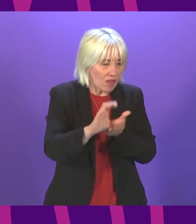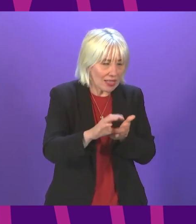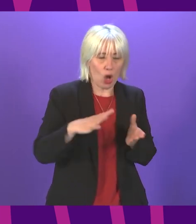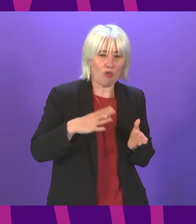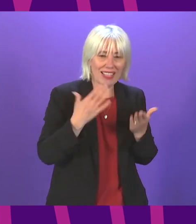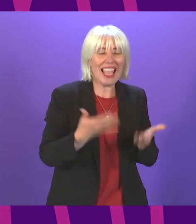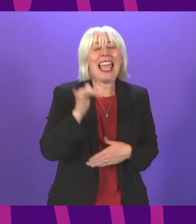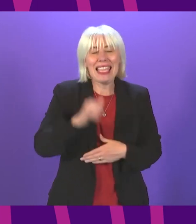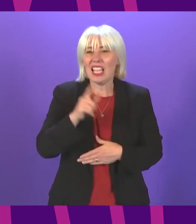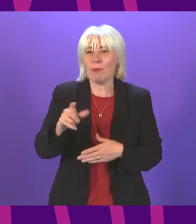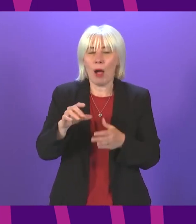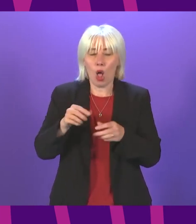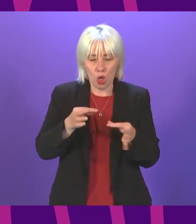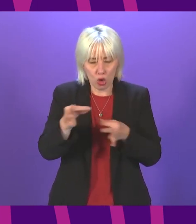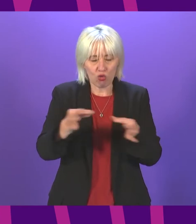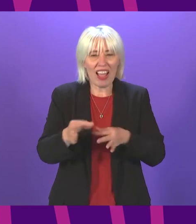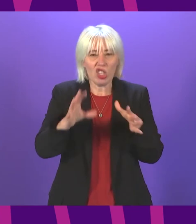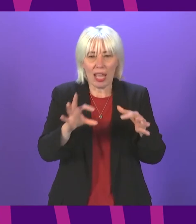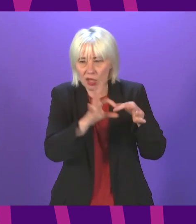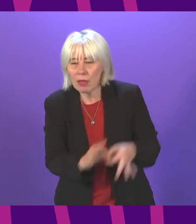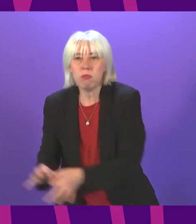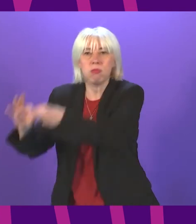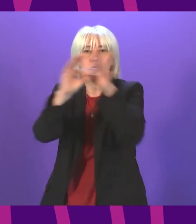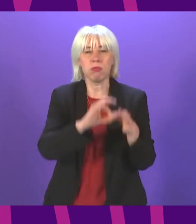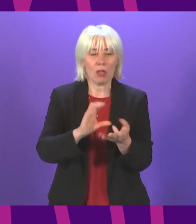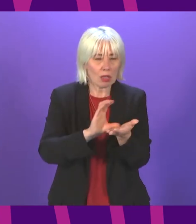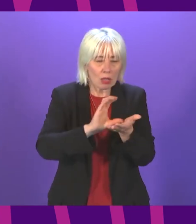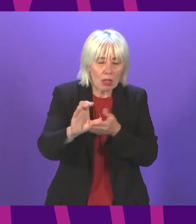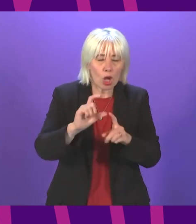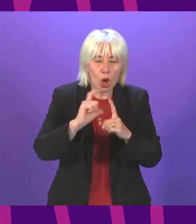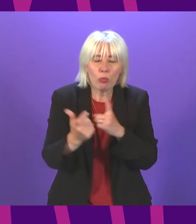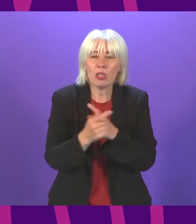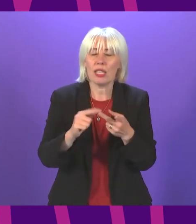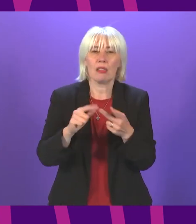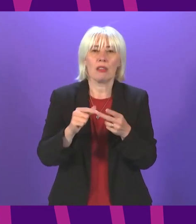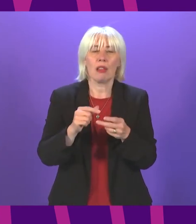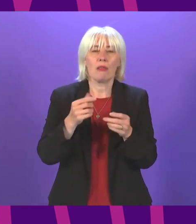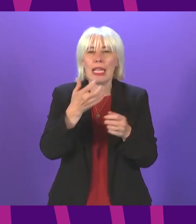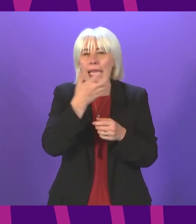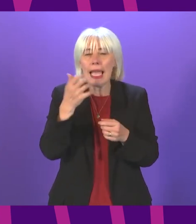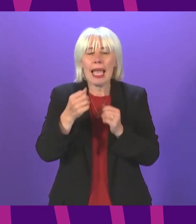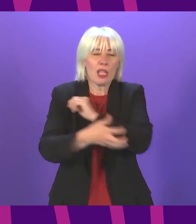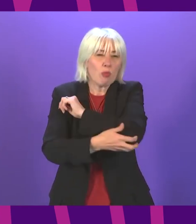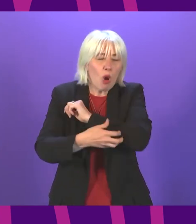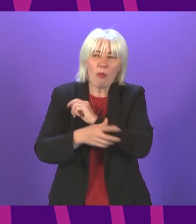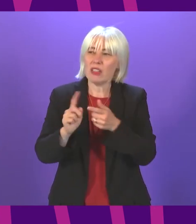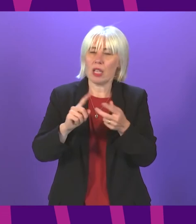a joined-up strategy to invest in our communities to eradicate fuel poverty and create the new jobs to create the new income for